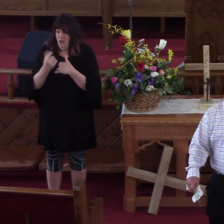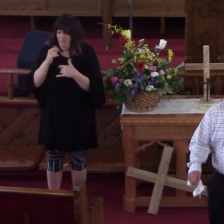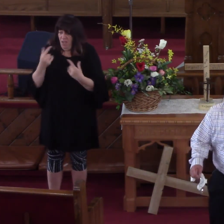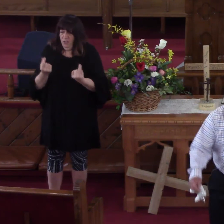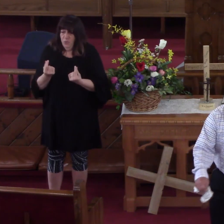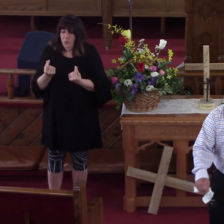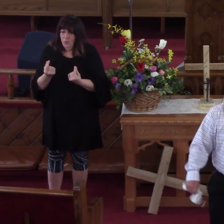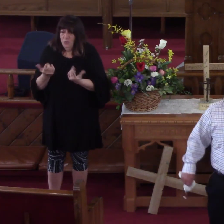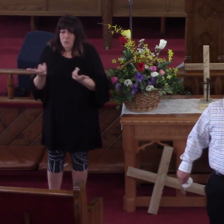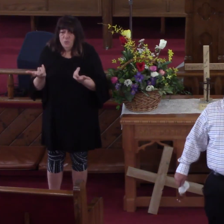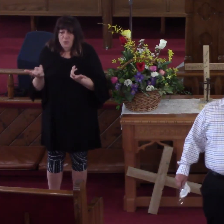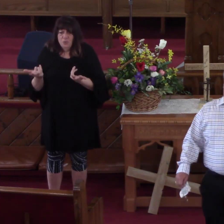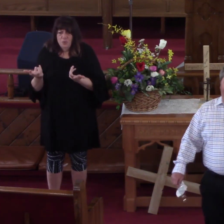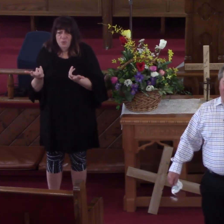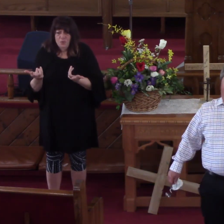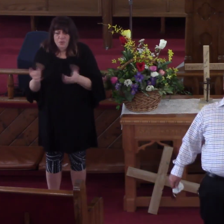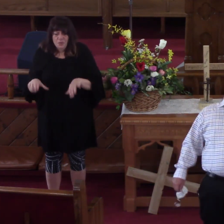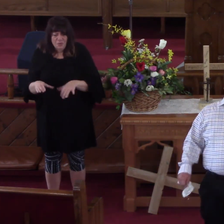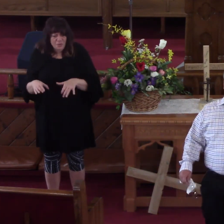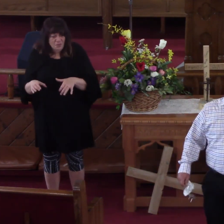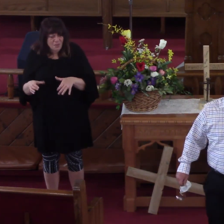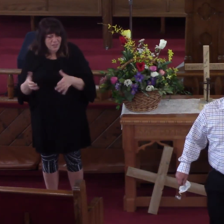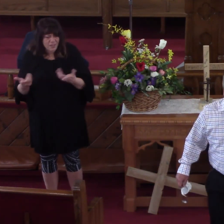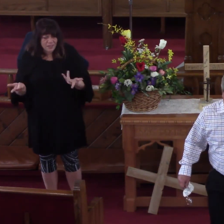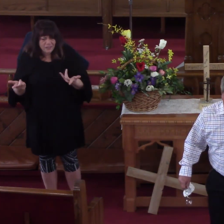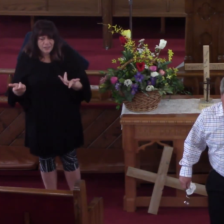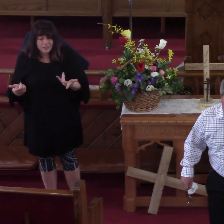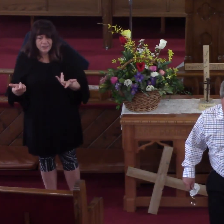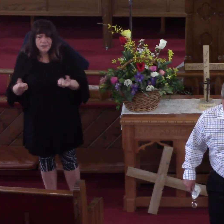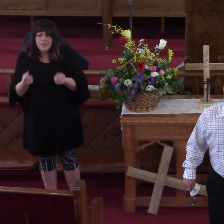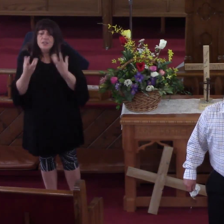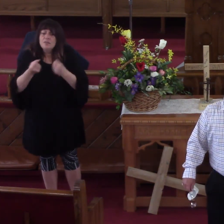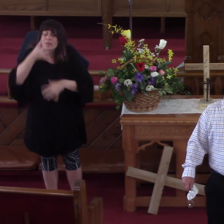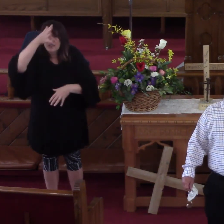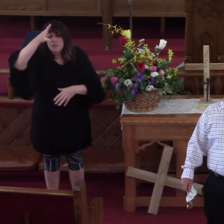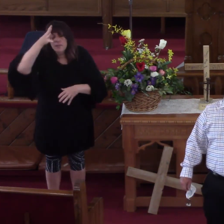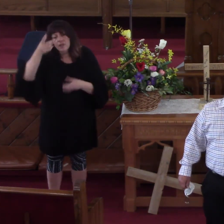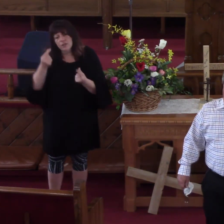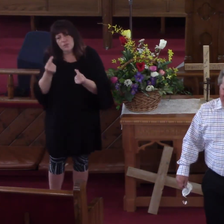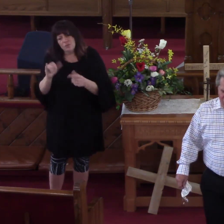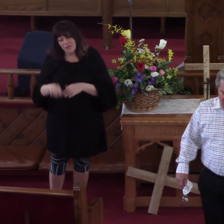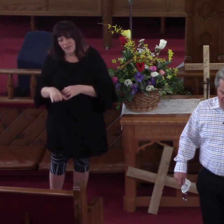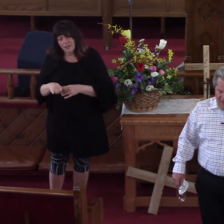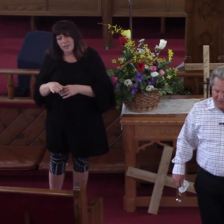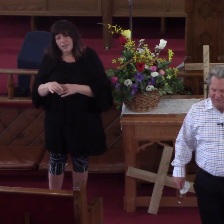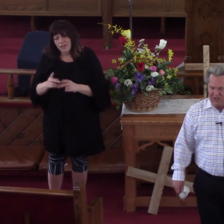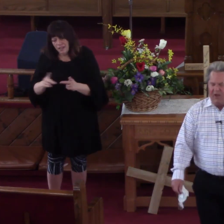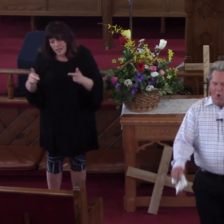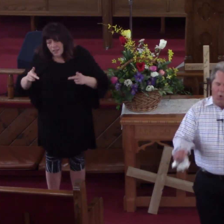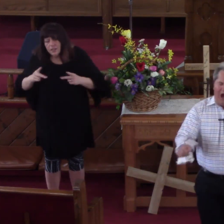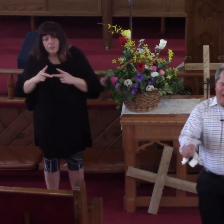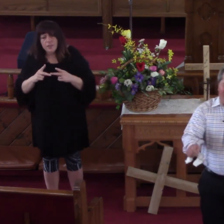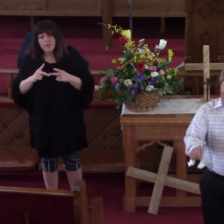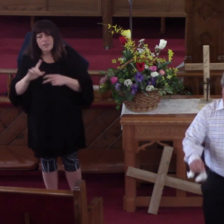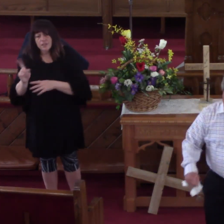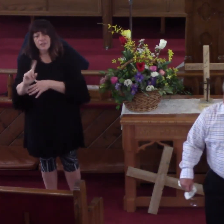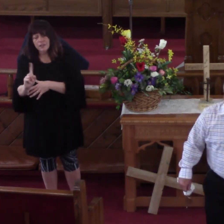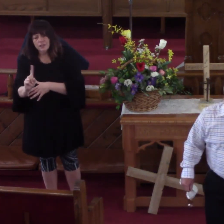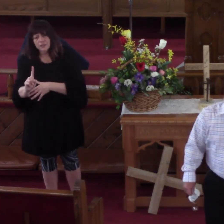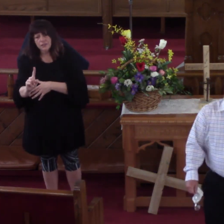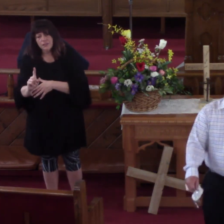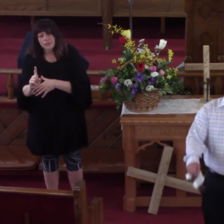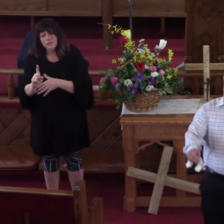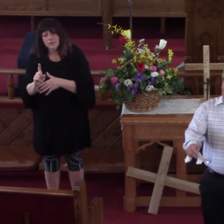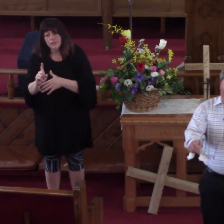What have I done? And I thought there's many a man that's done that. They've come to the place where that they said, what have I